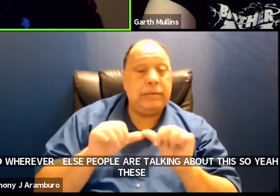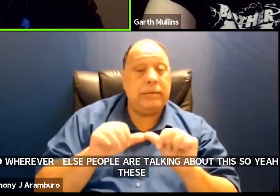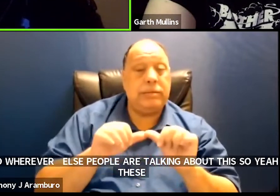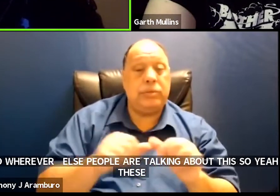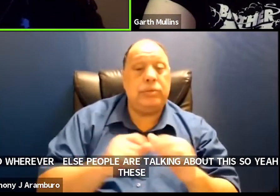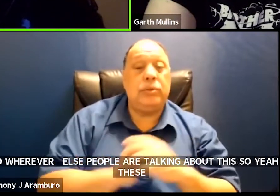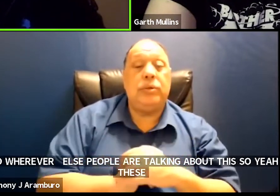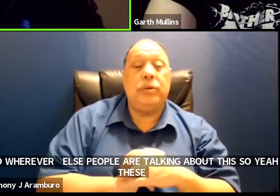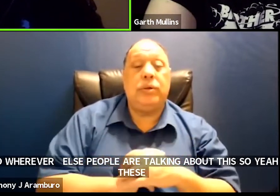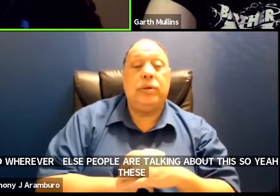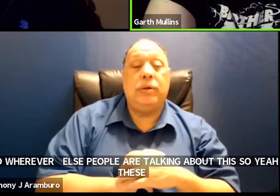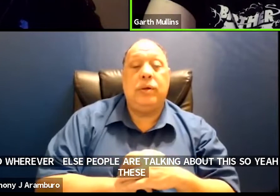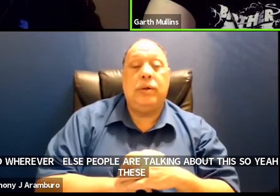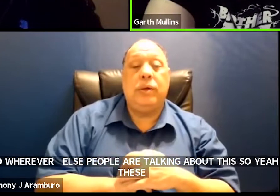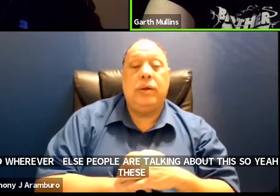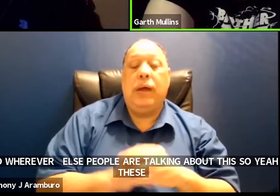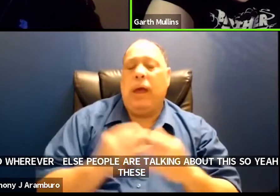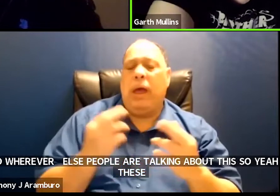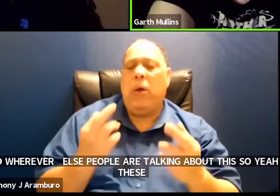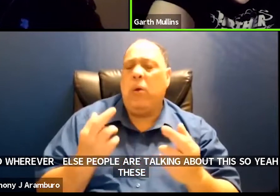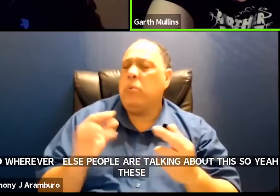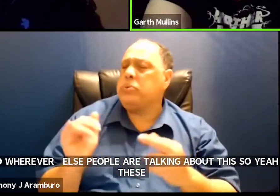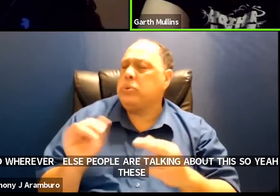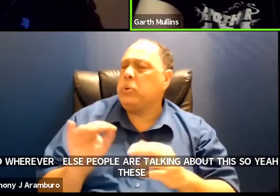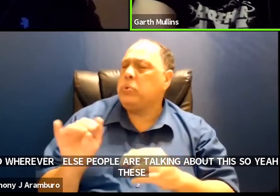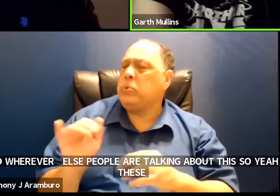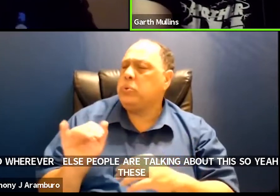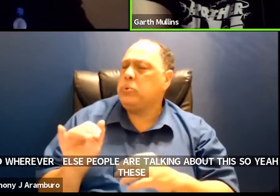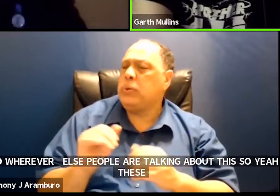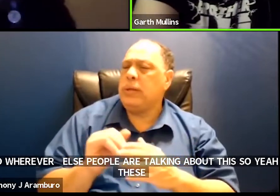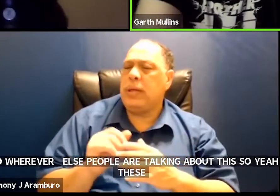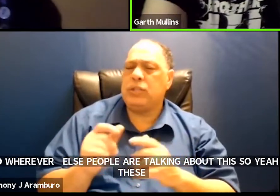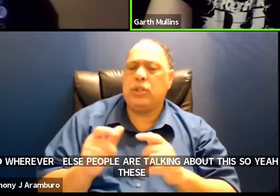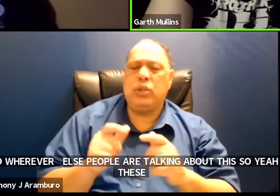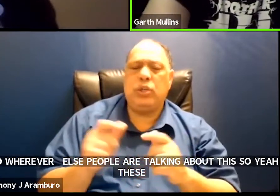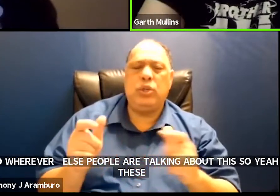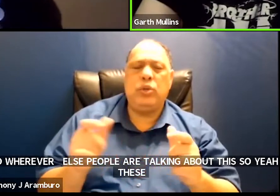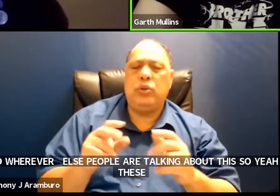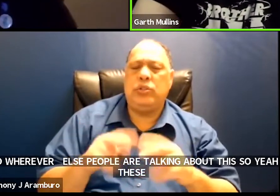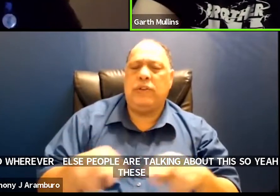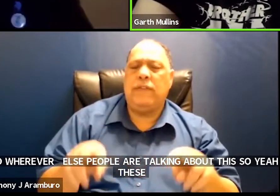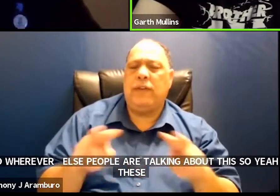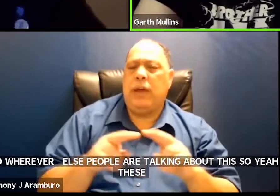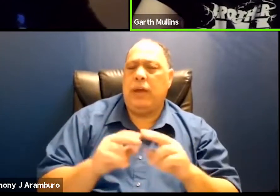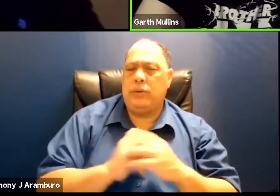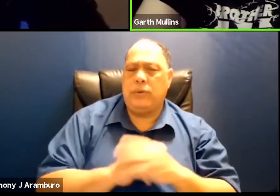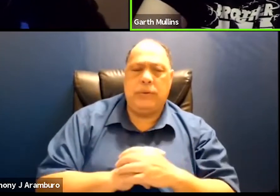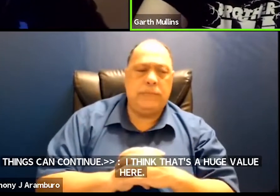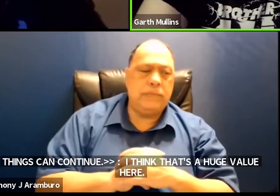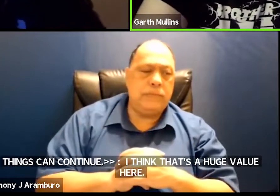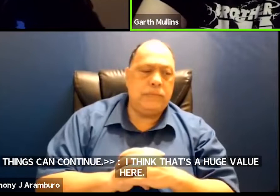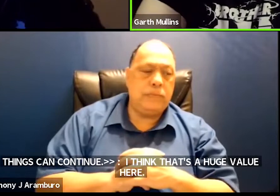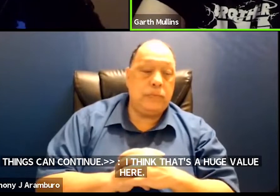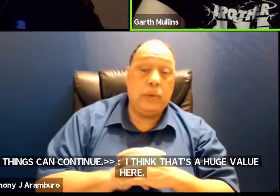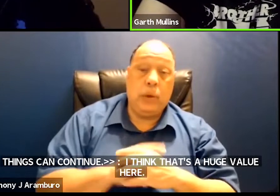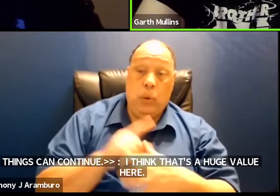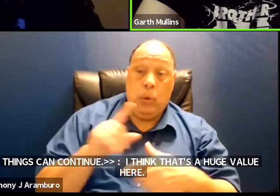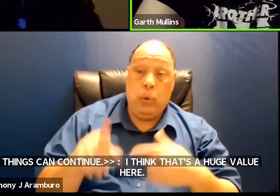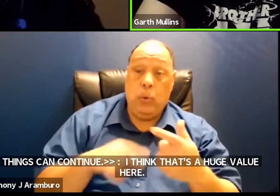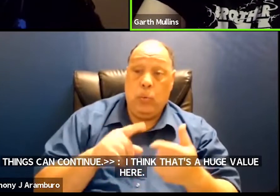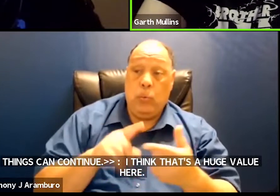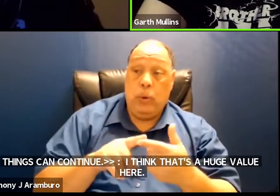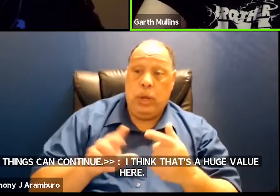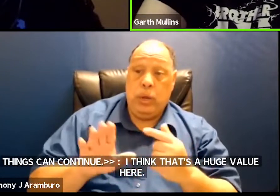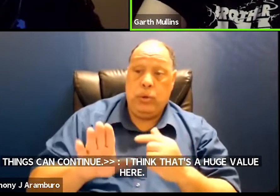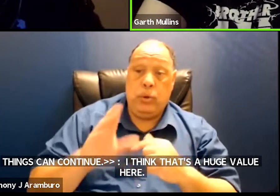um because yeah like i think that's like such a huge value here yeah you know and when your experience of life is constantly